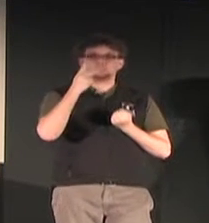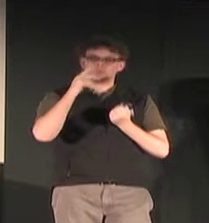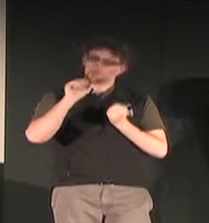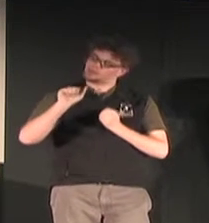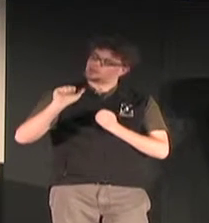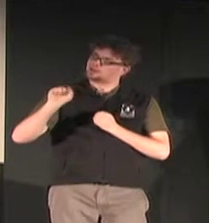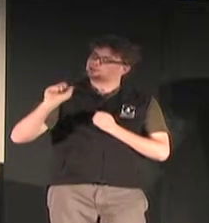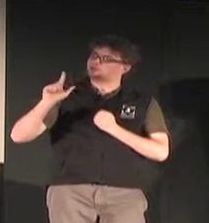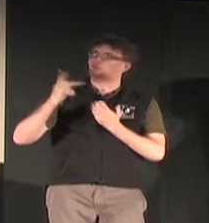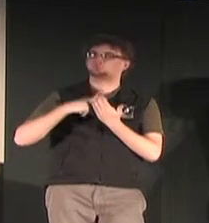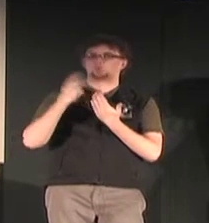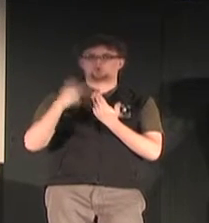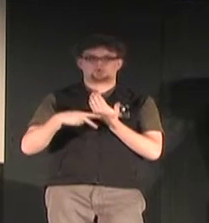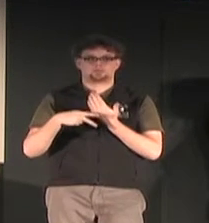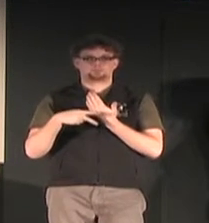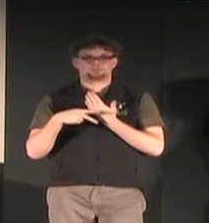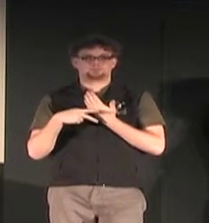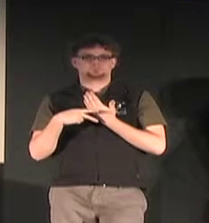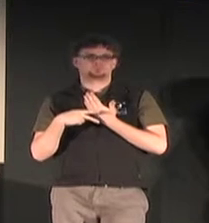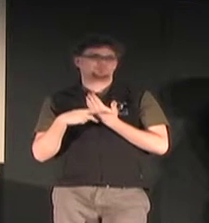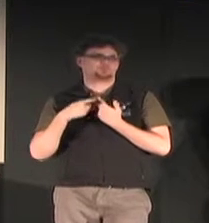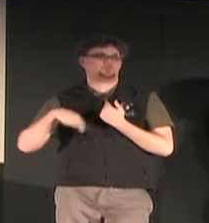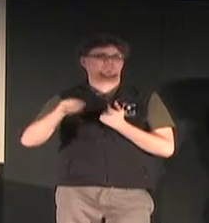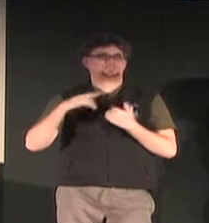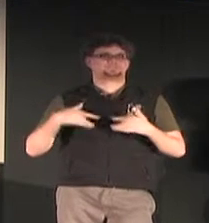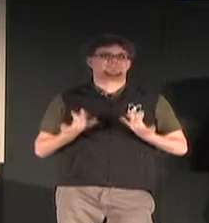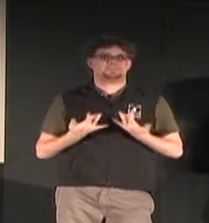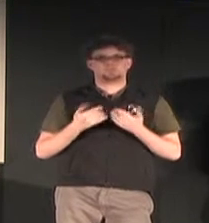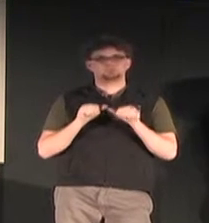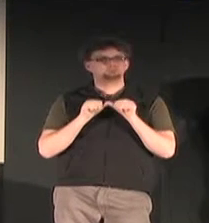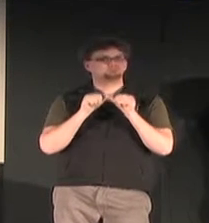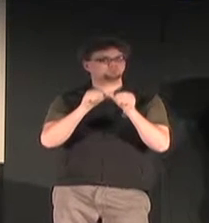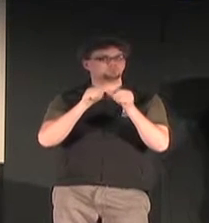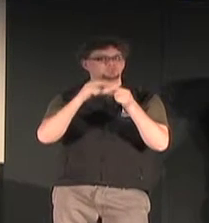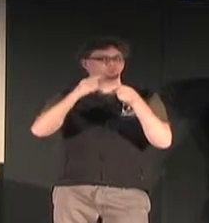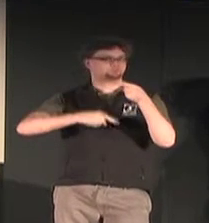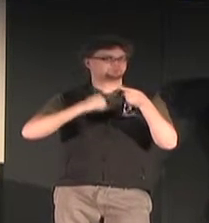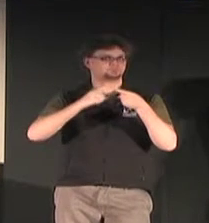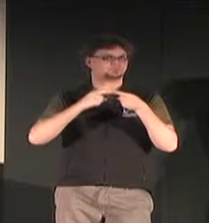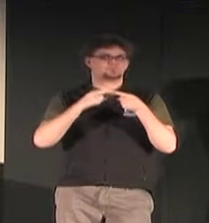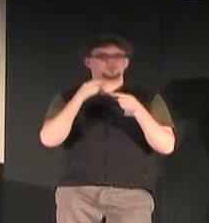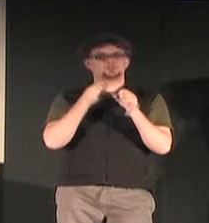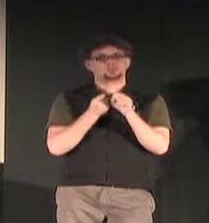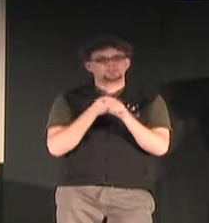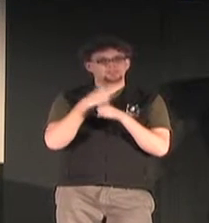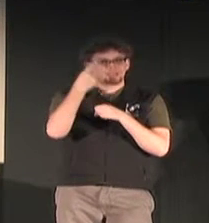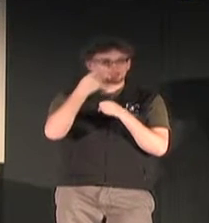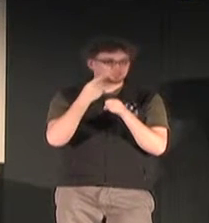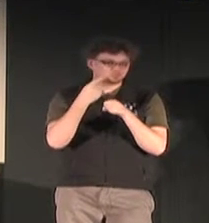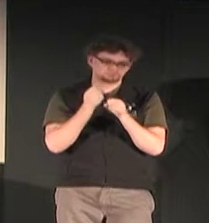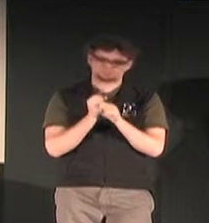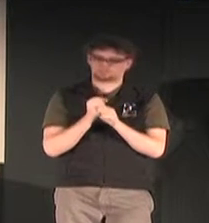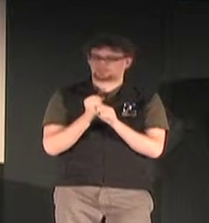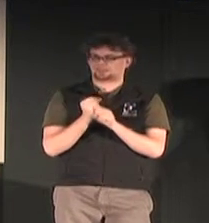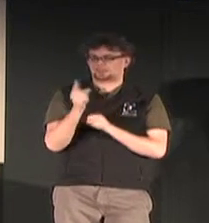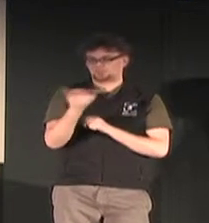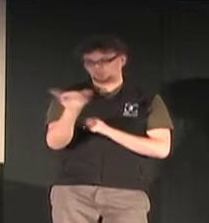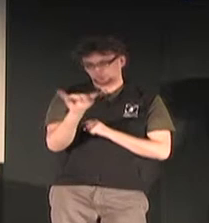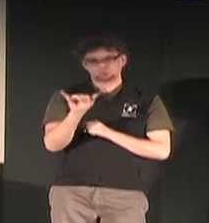discussion concerning the ASL program, and we decided that we are going to sponsor this annually.